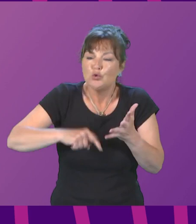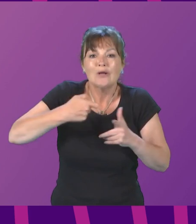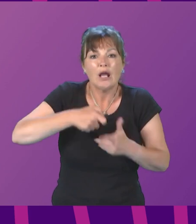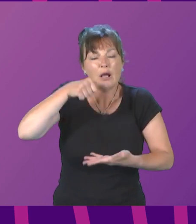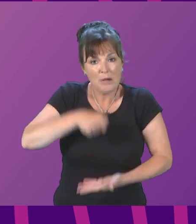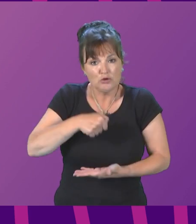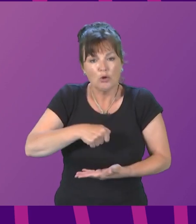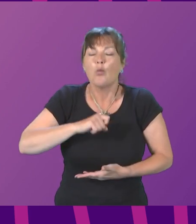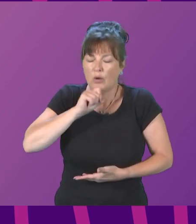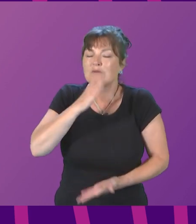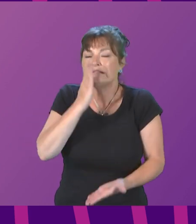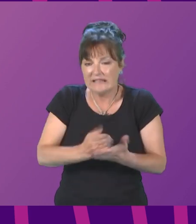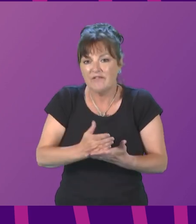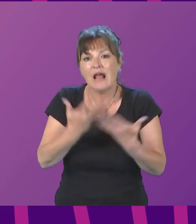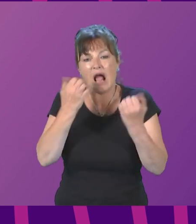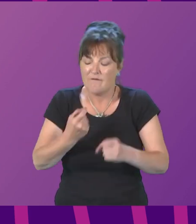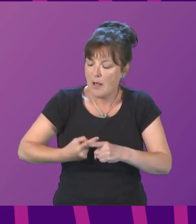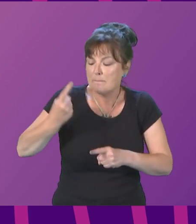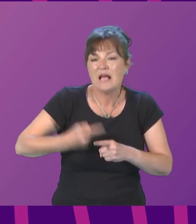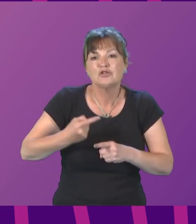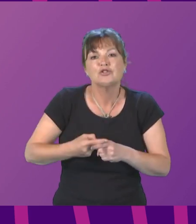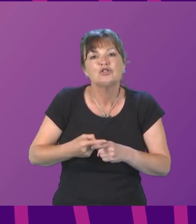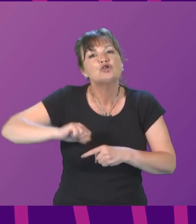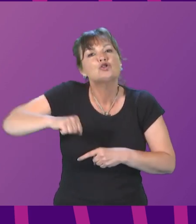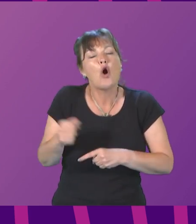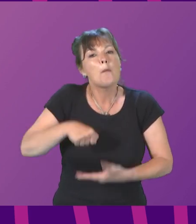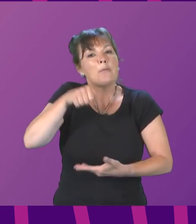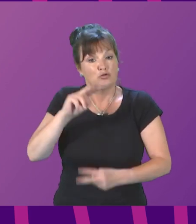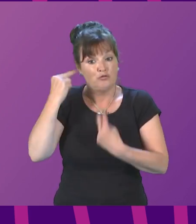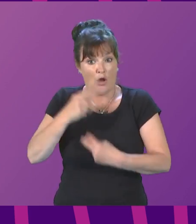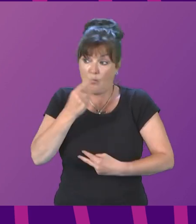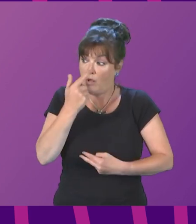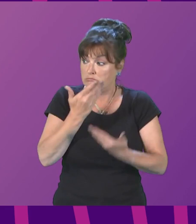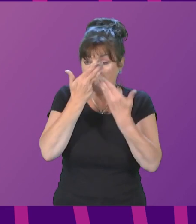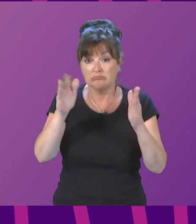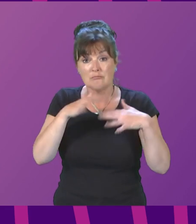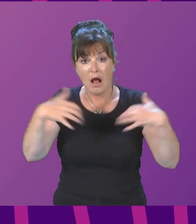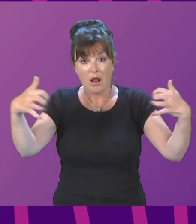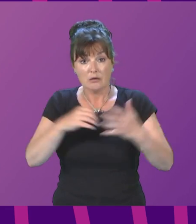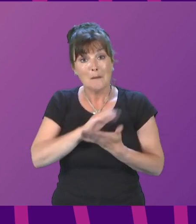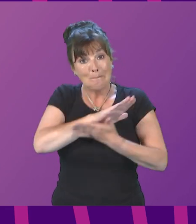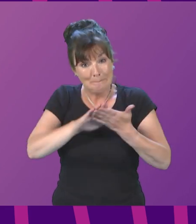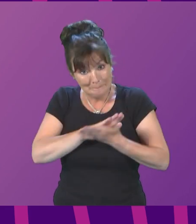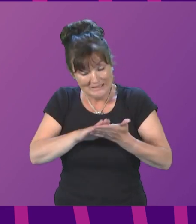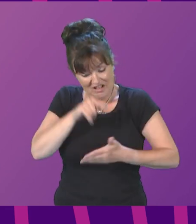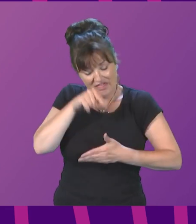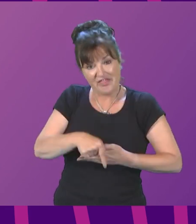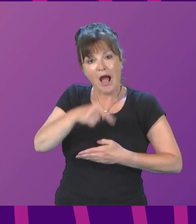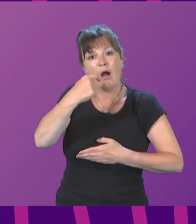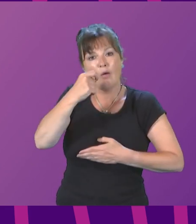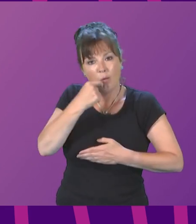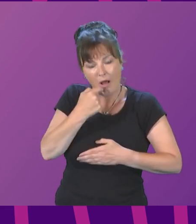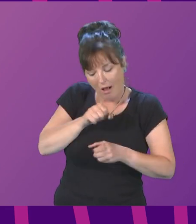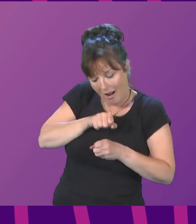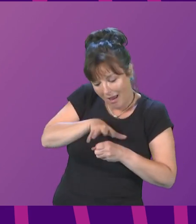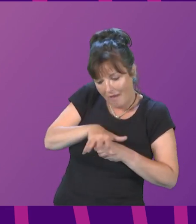emergency Scottish government budget review to Parliament. This will then inform our annual budget bill for 2023